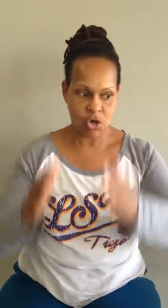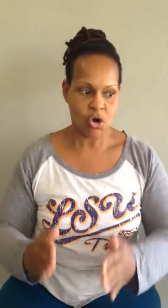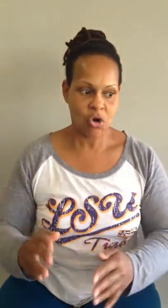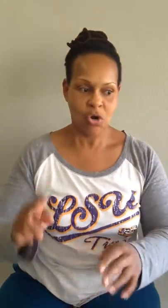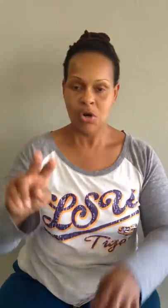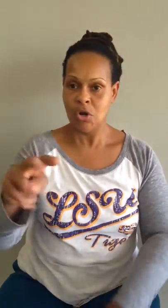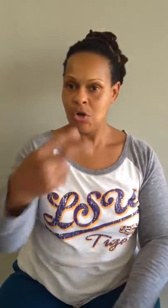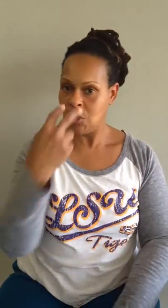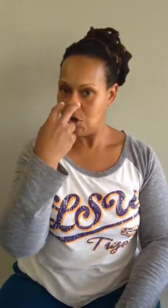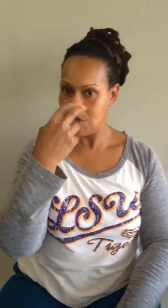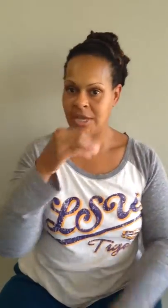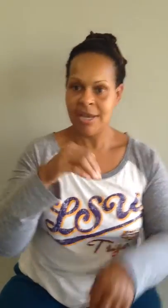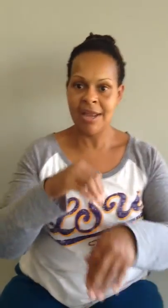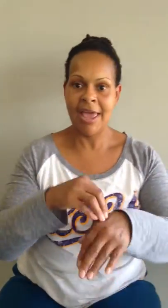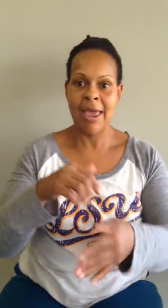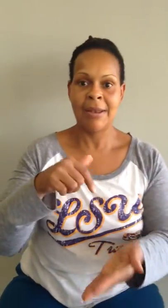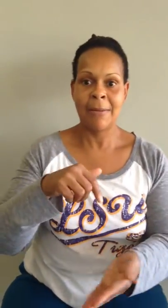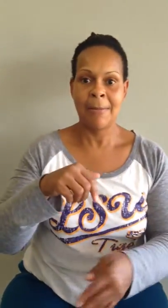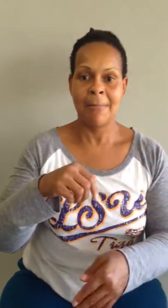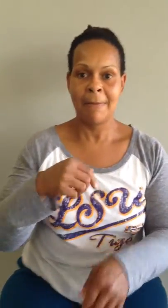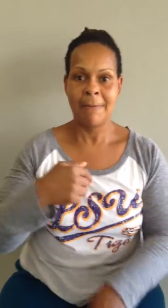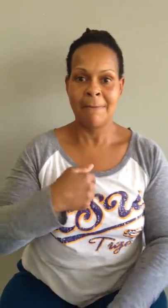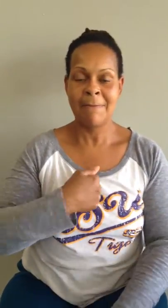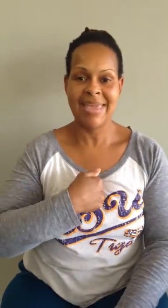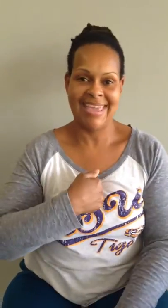looking at me.